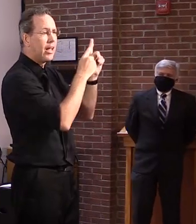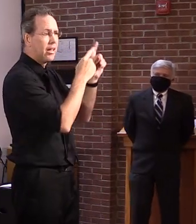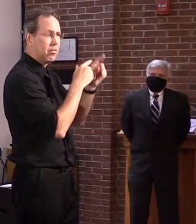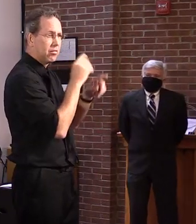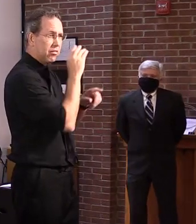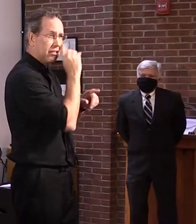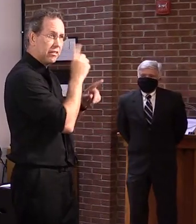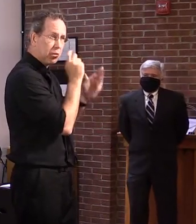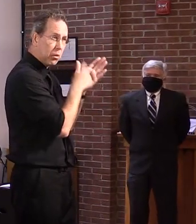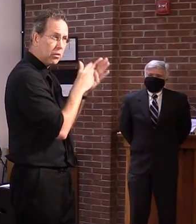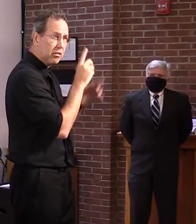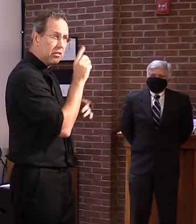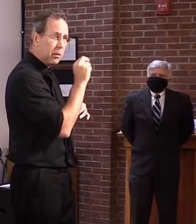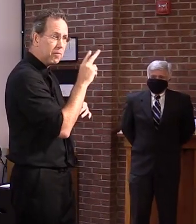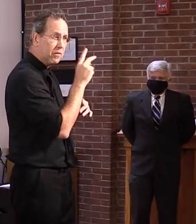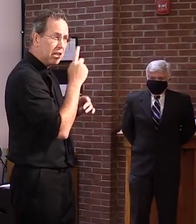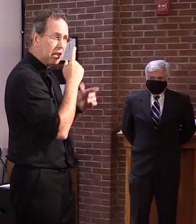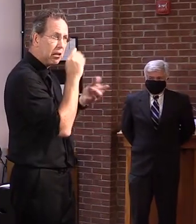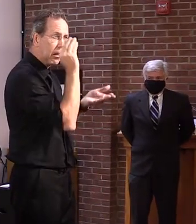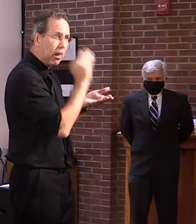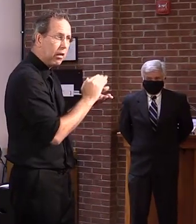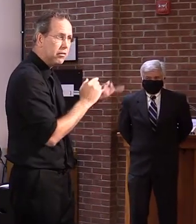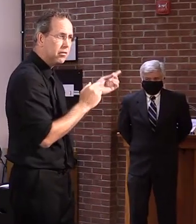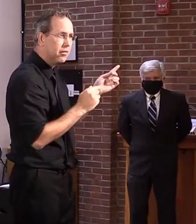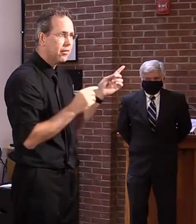I, I would say, they would say no.